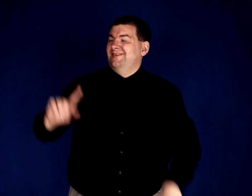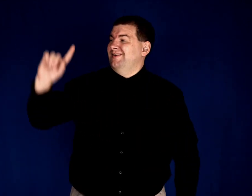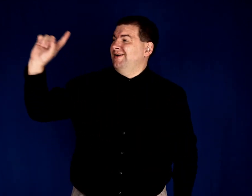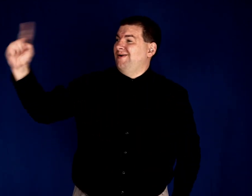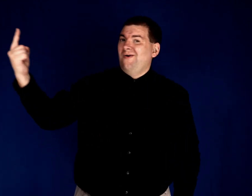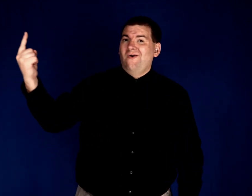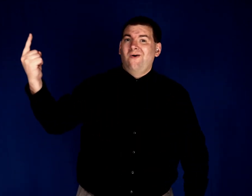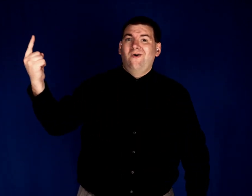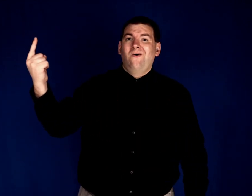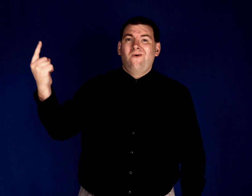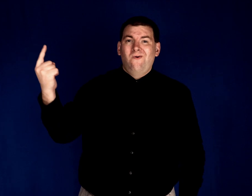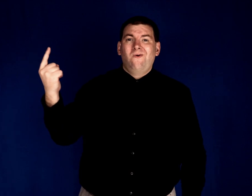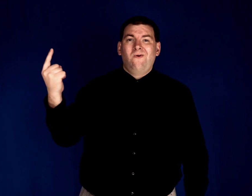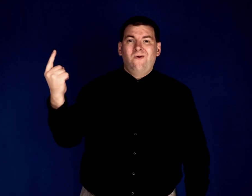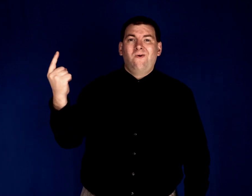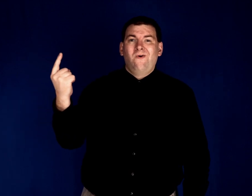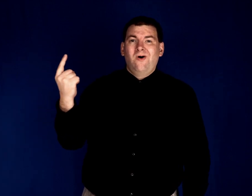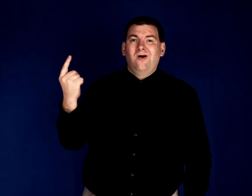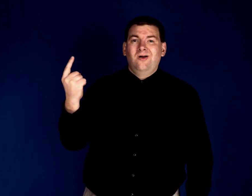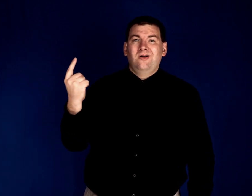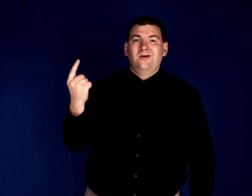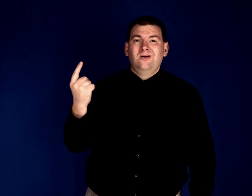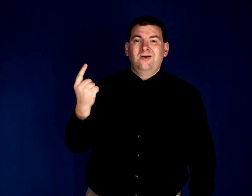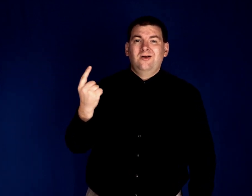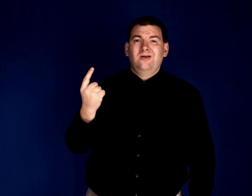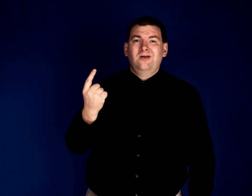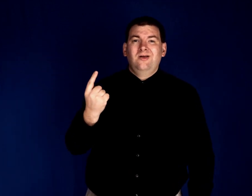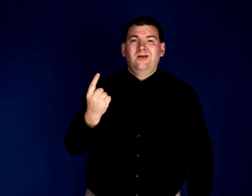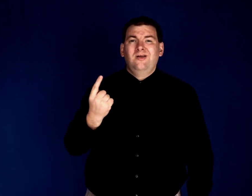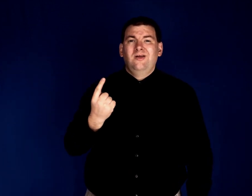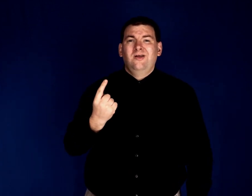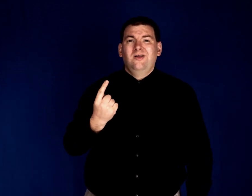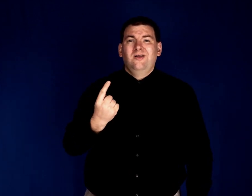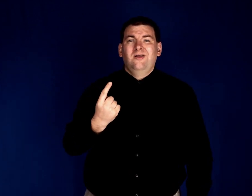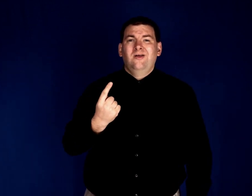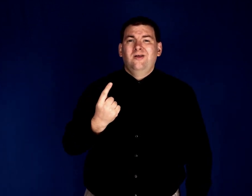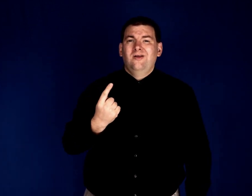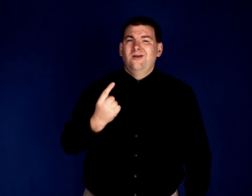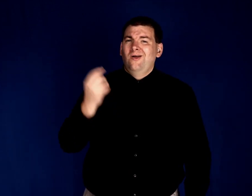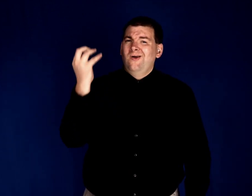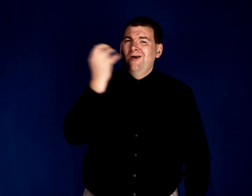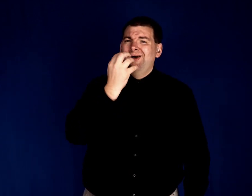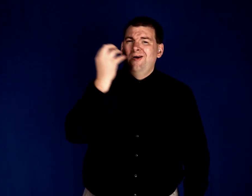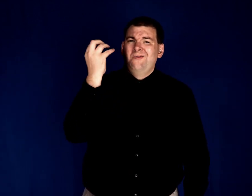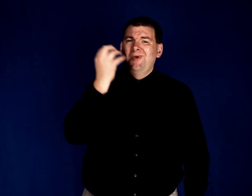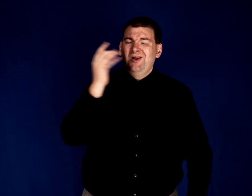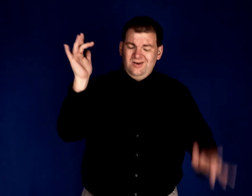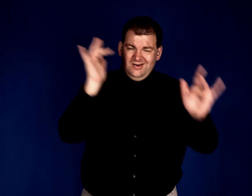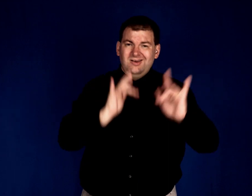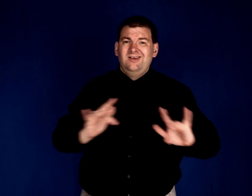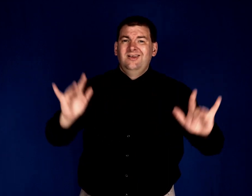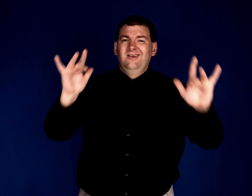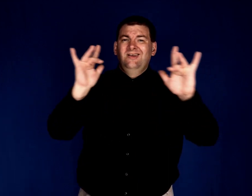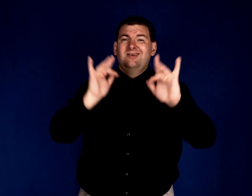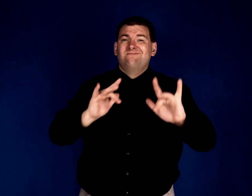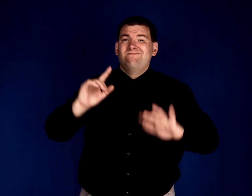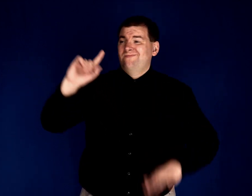walked in Oh, mercy walked